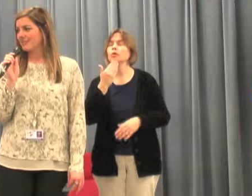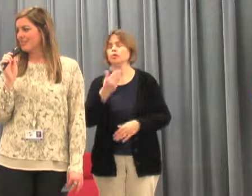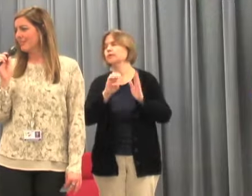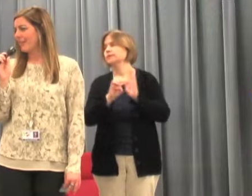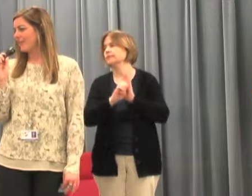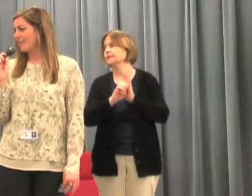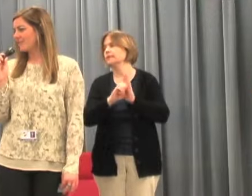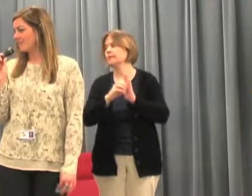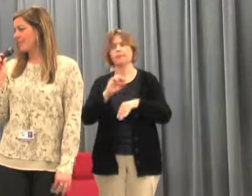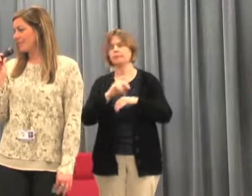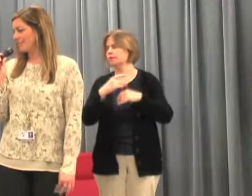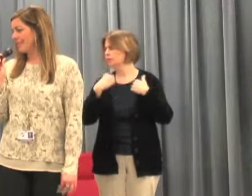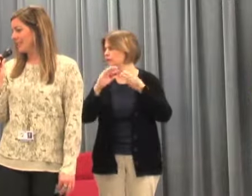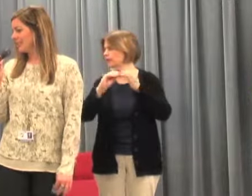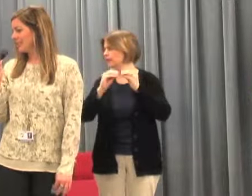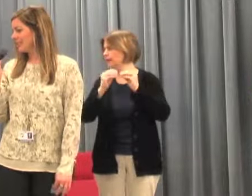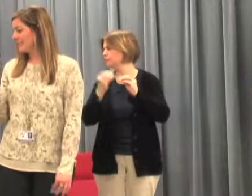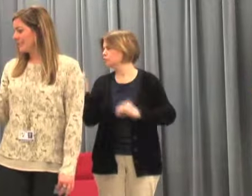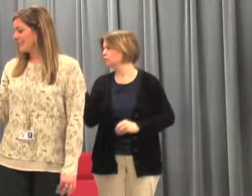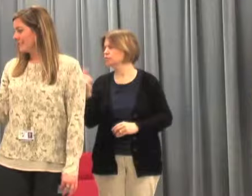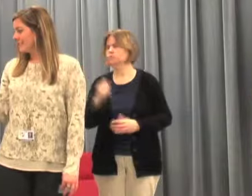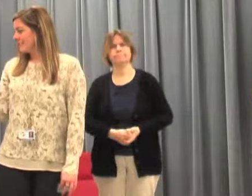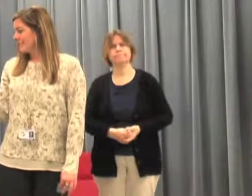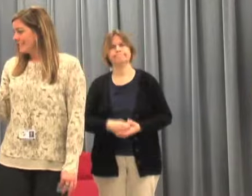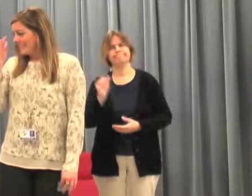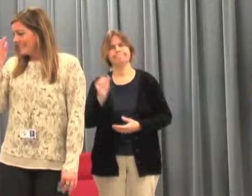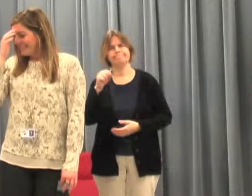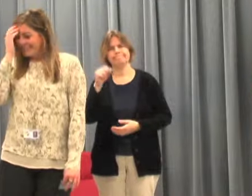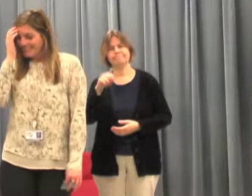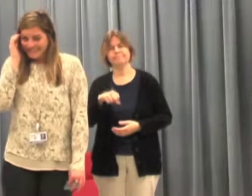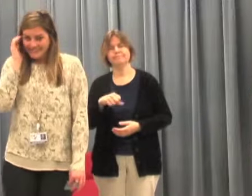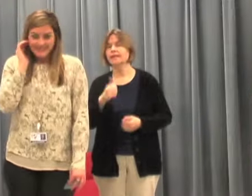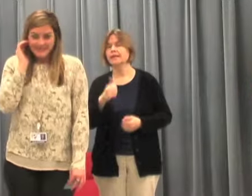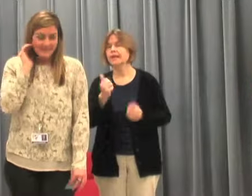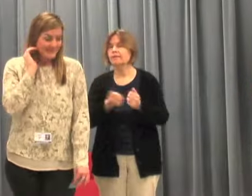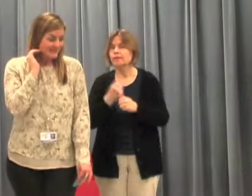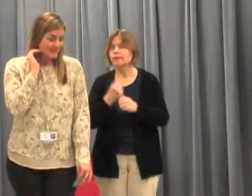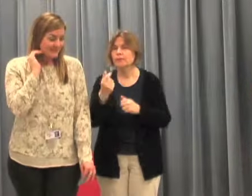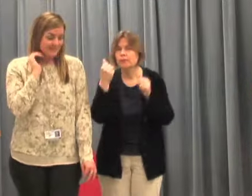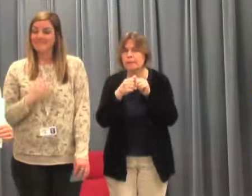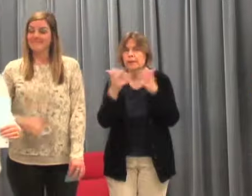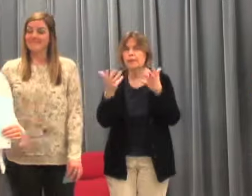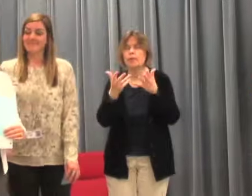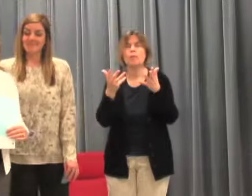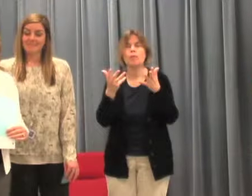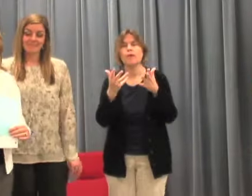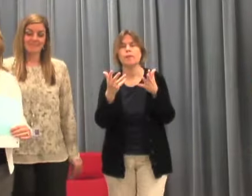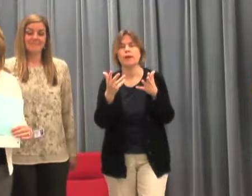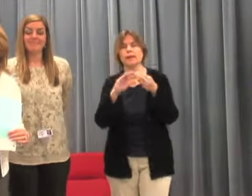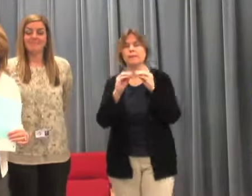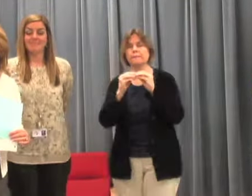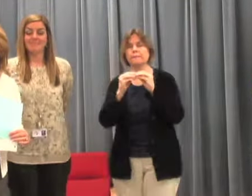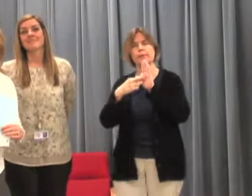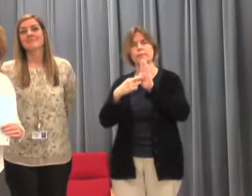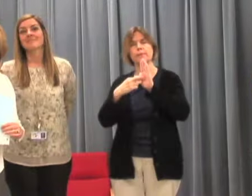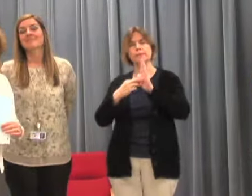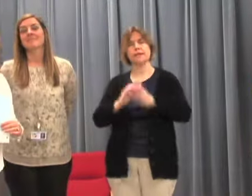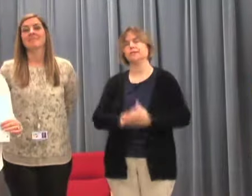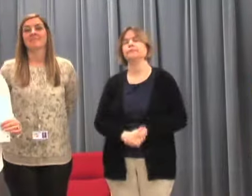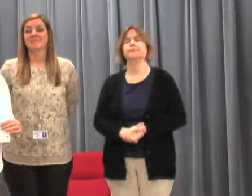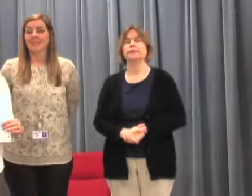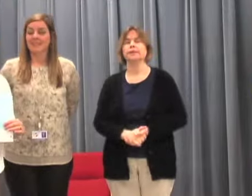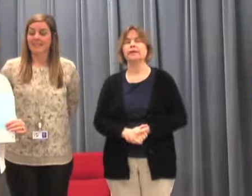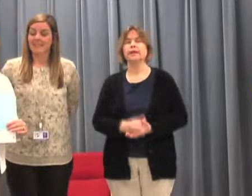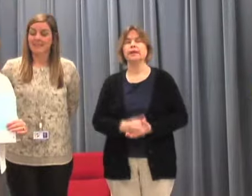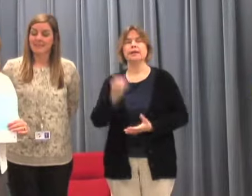it looks like you have some numbers there. I do. And does everybody remember what these numbers represent? If we